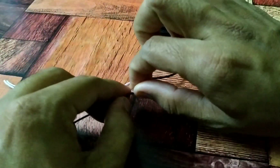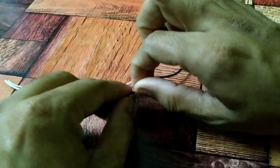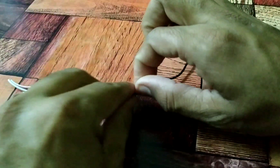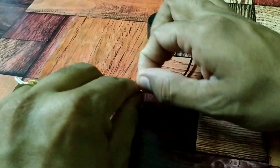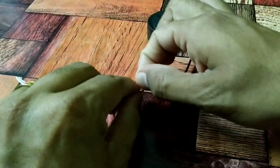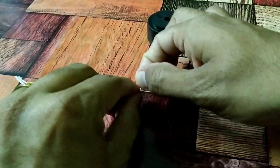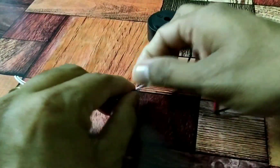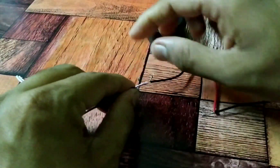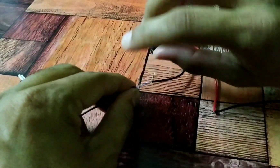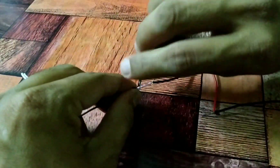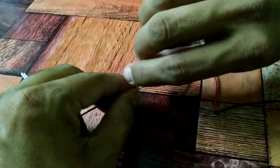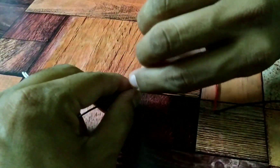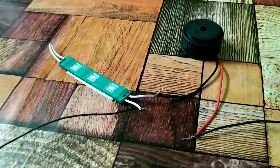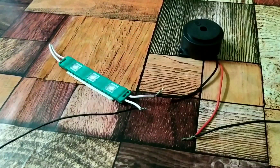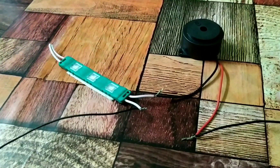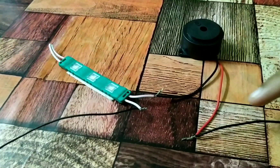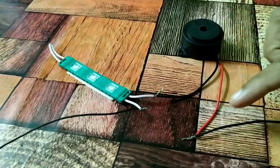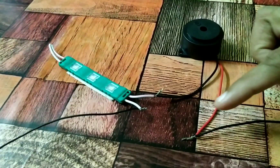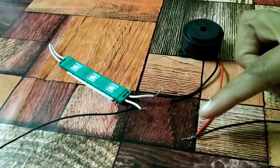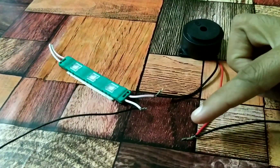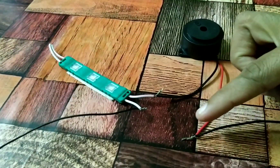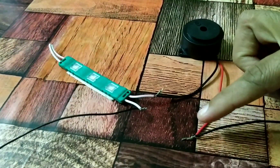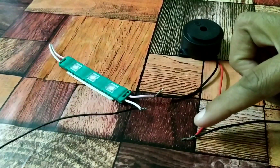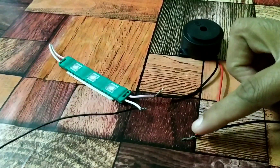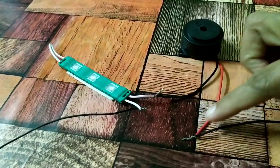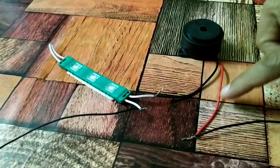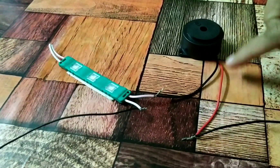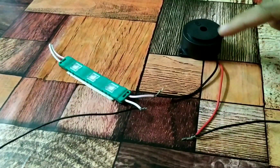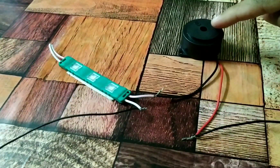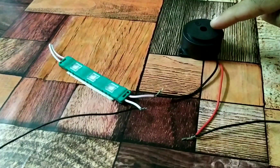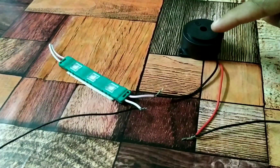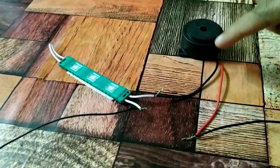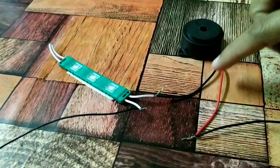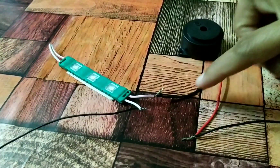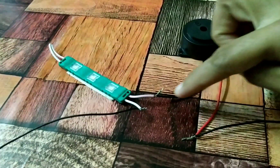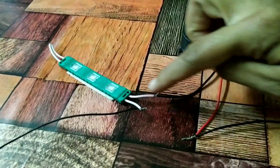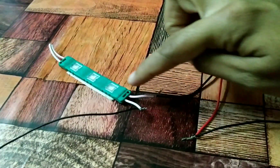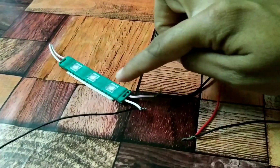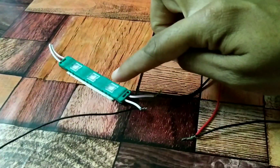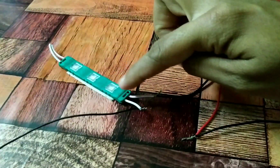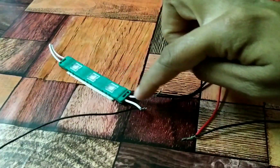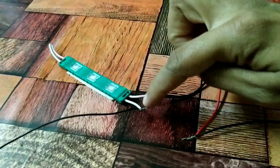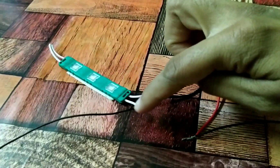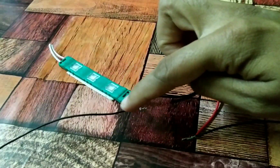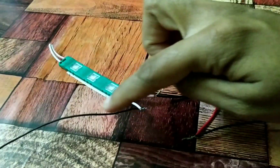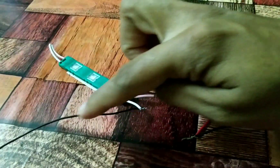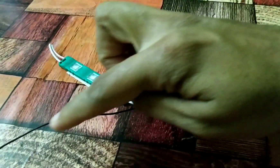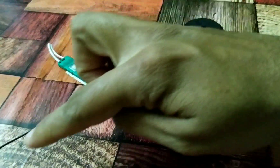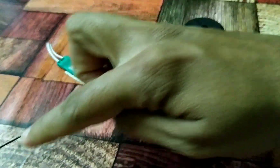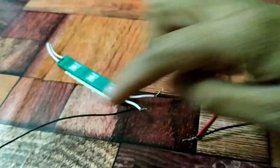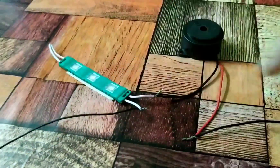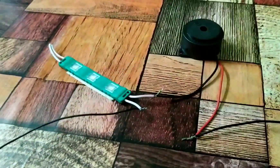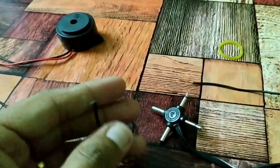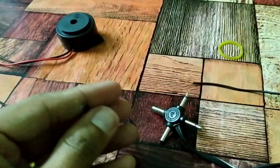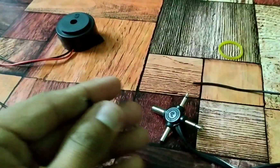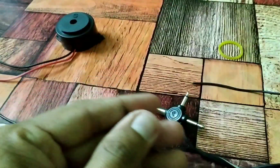don't turn left or turn right or look straight at the side My mind's gone in circles, I'm trying to fight it